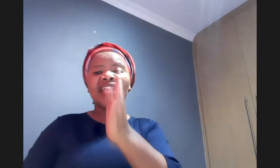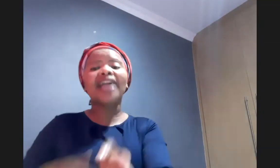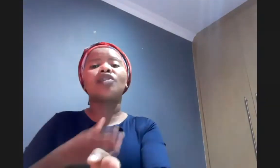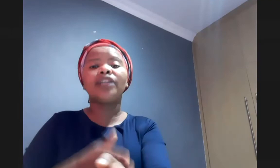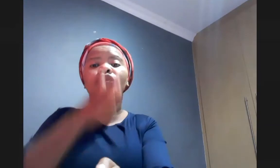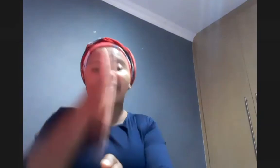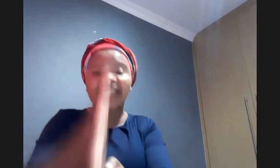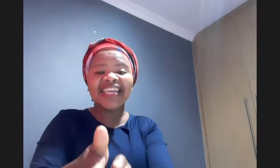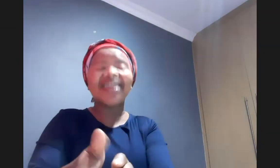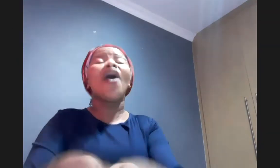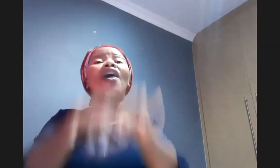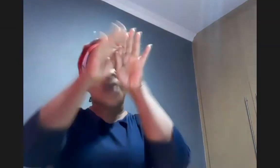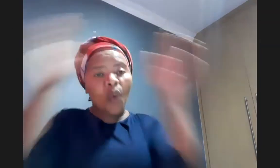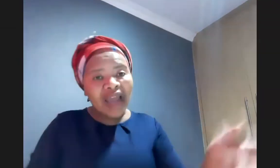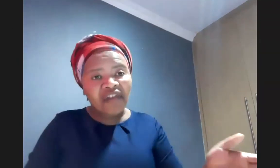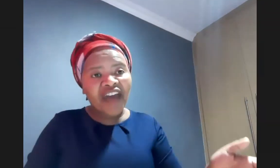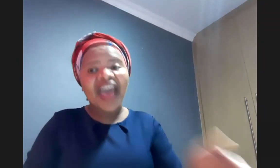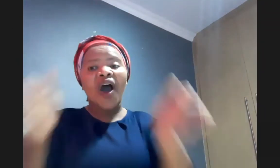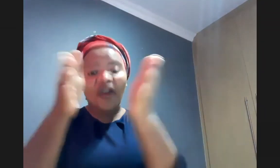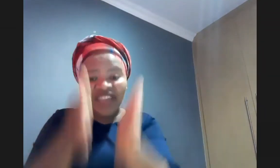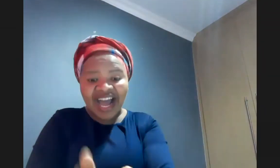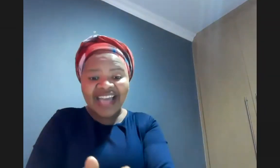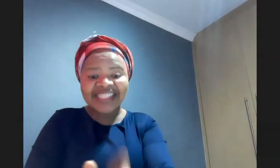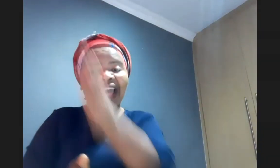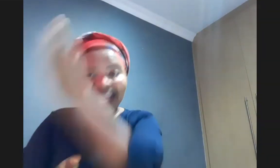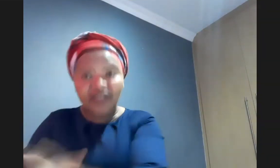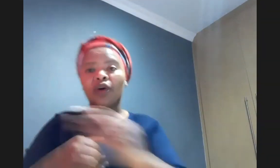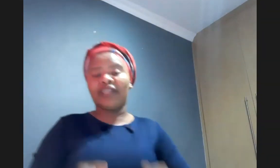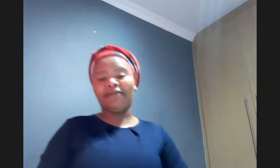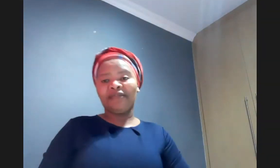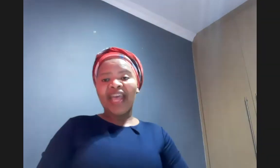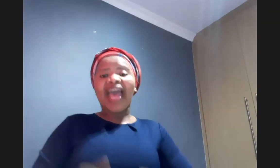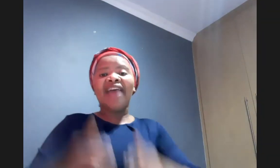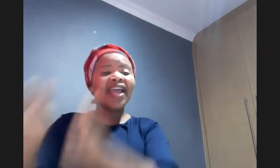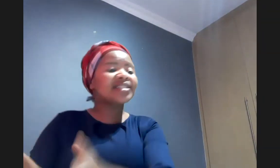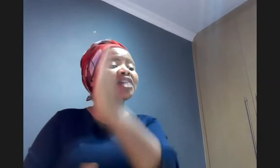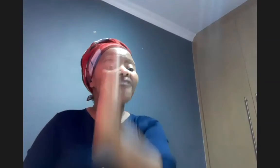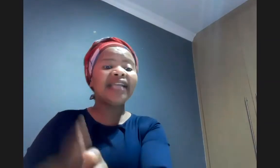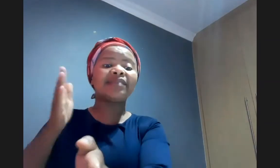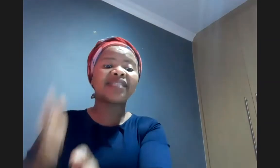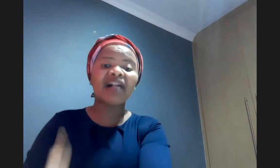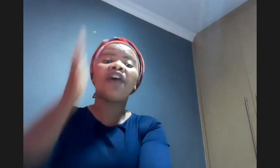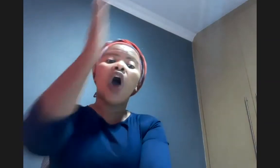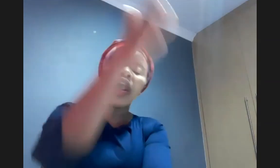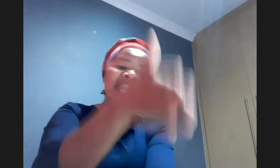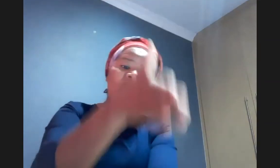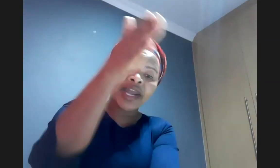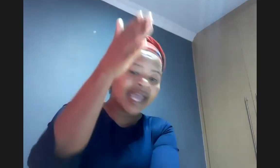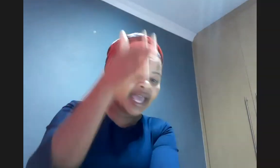had gone to see on the welfare of the guys and they sold him and the next thing he finds himself on on a